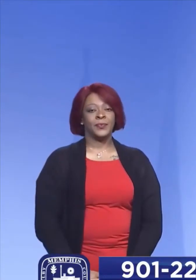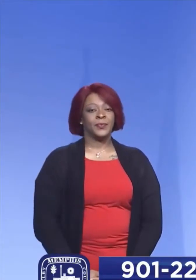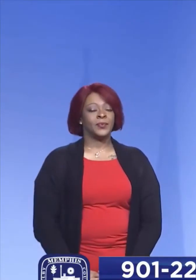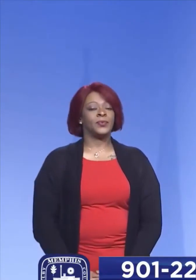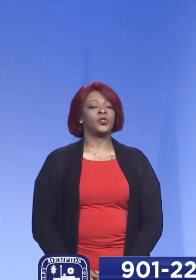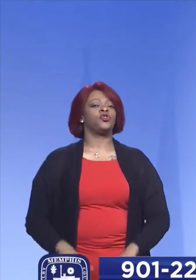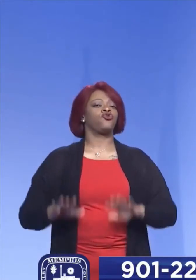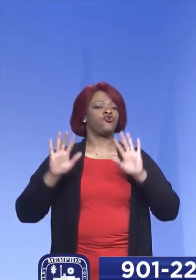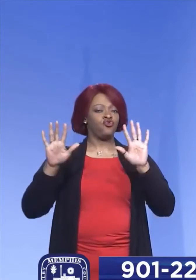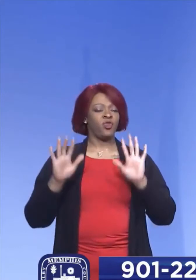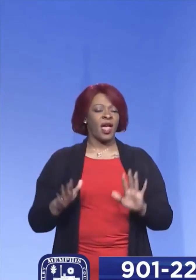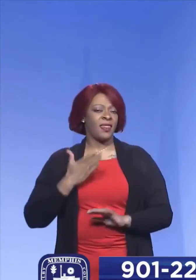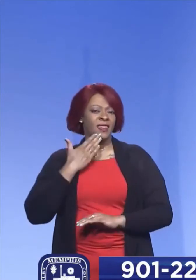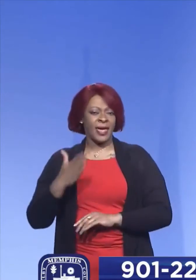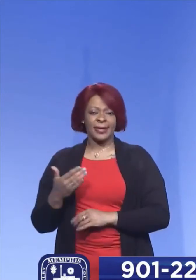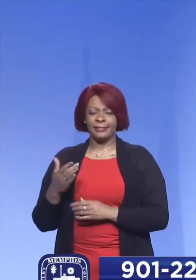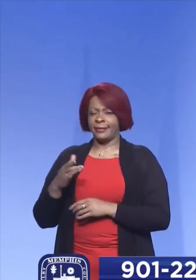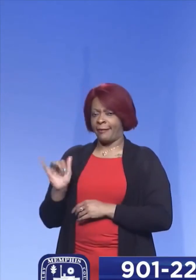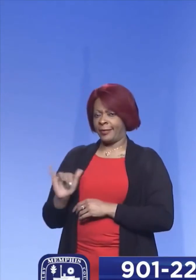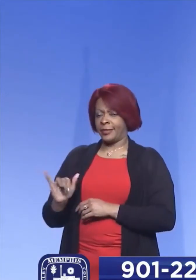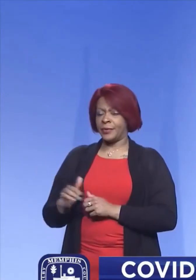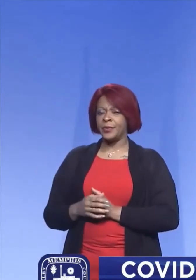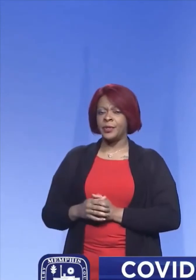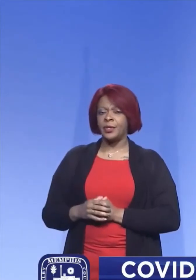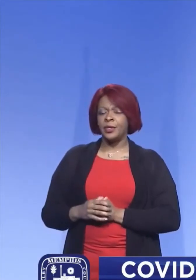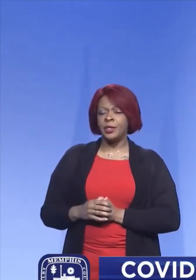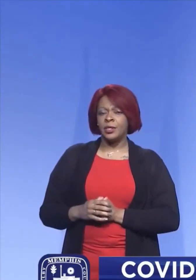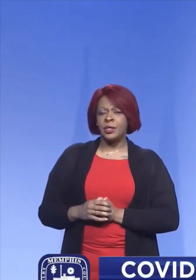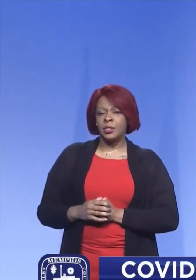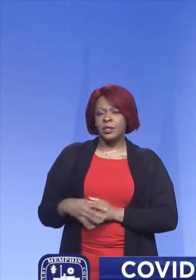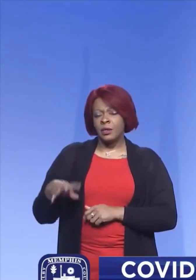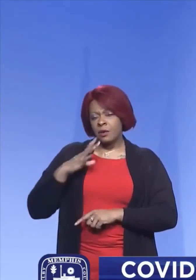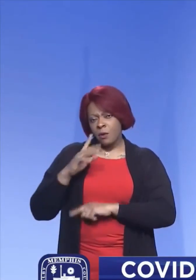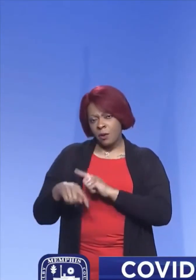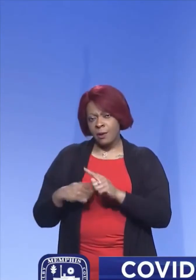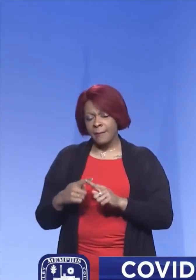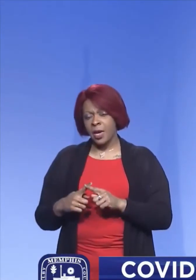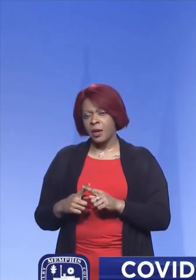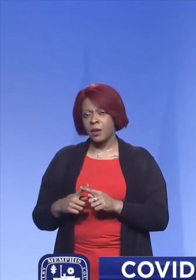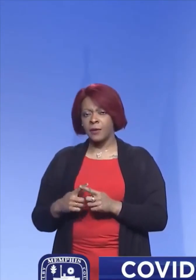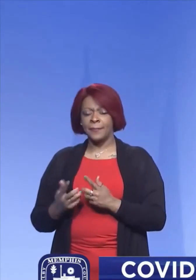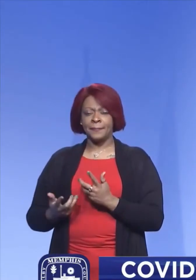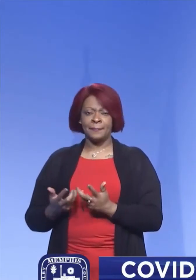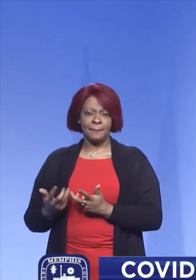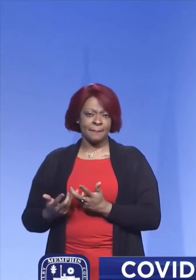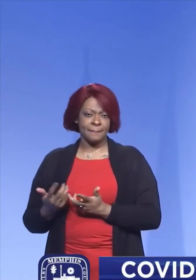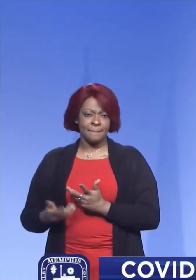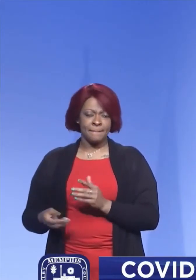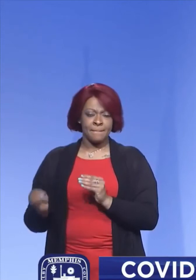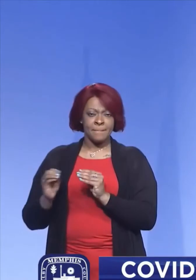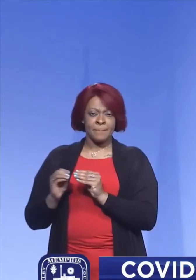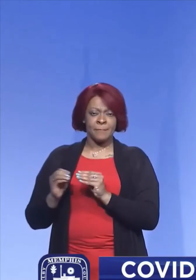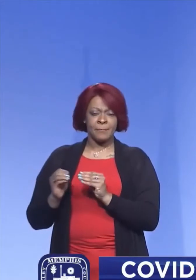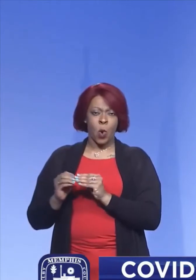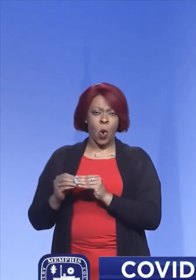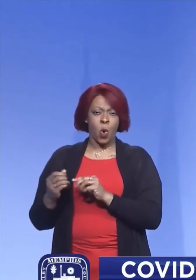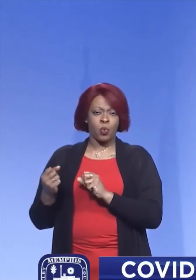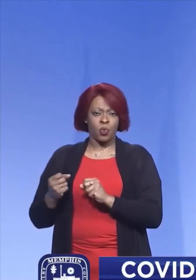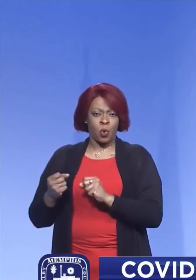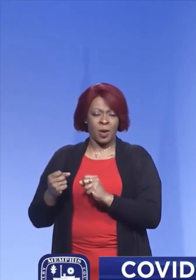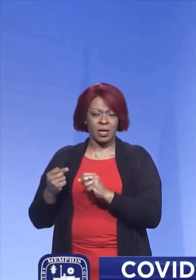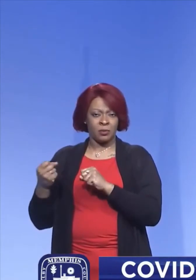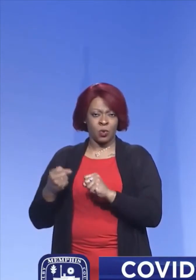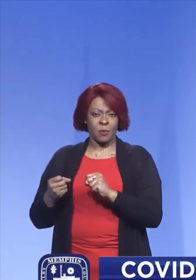Great, thanks. And then also, as you guys talk about sort of more robust contact tracing or